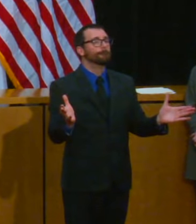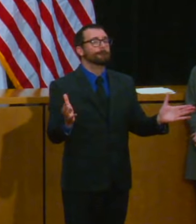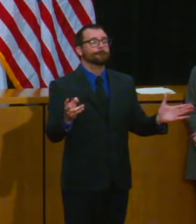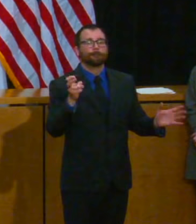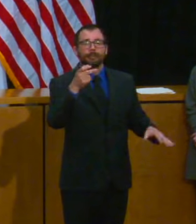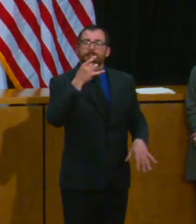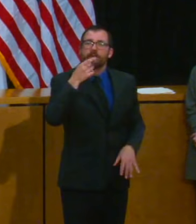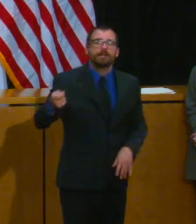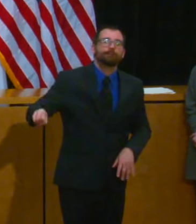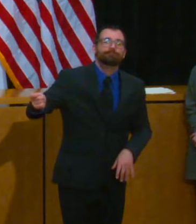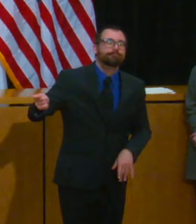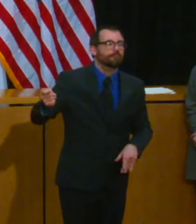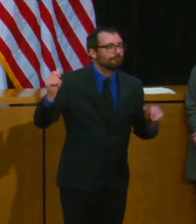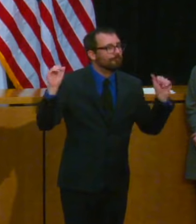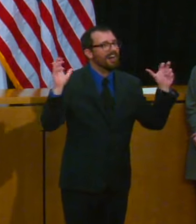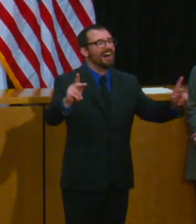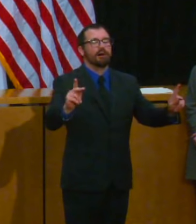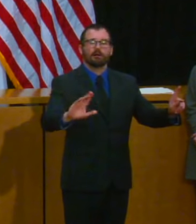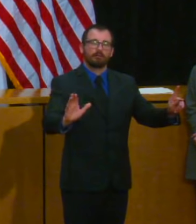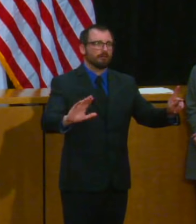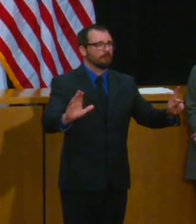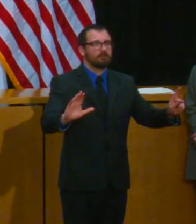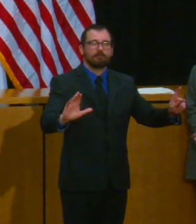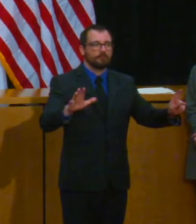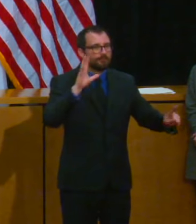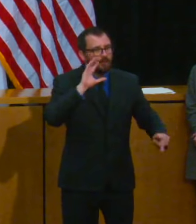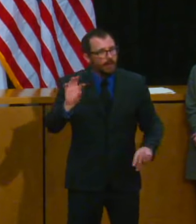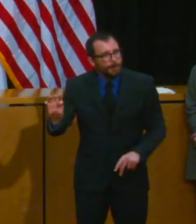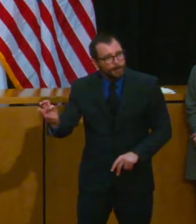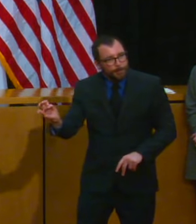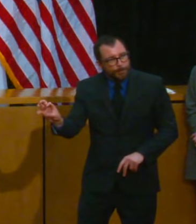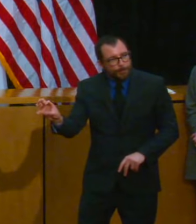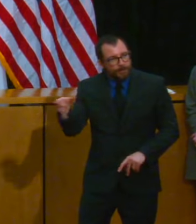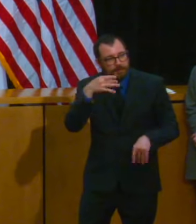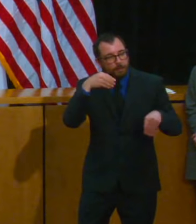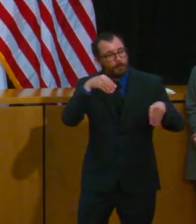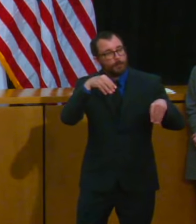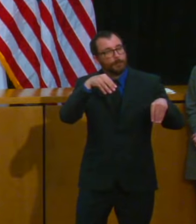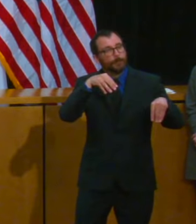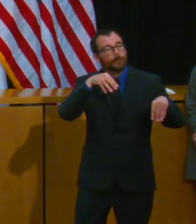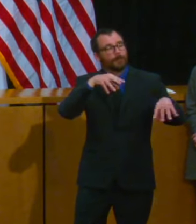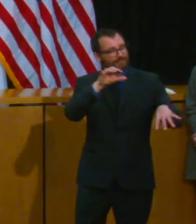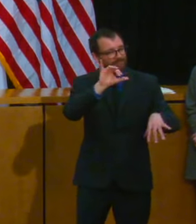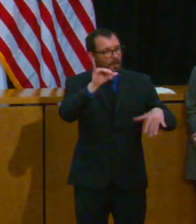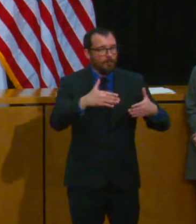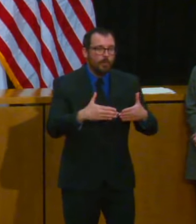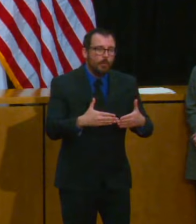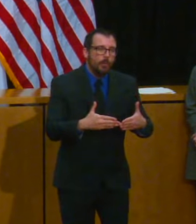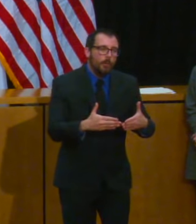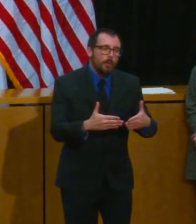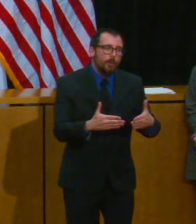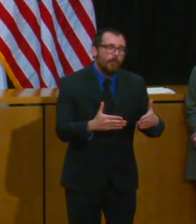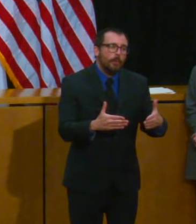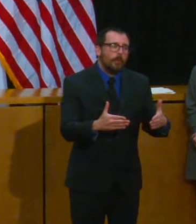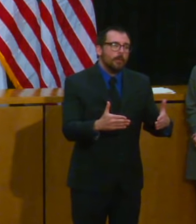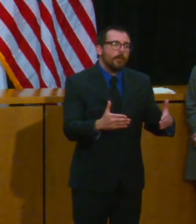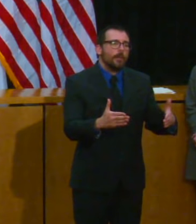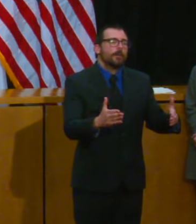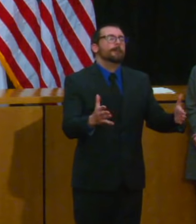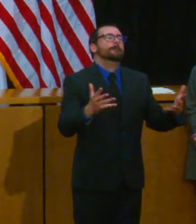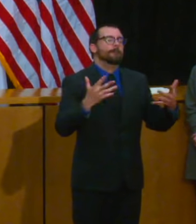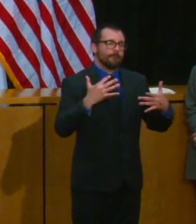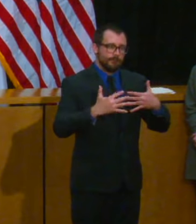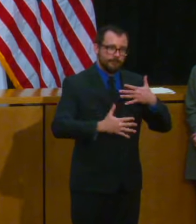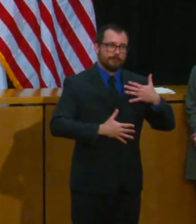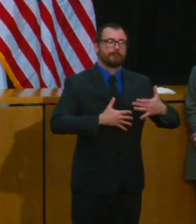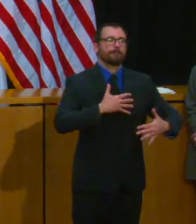but most people are looking to do things where they believe the most likelihood of people's ability to actually succeed in